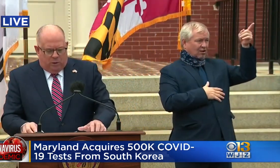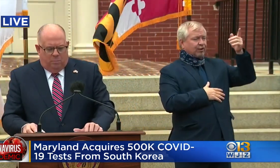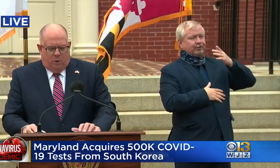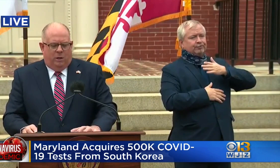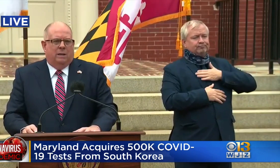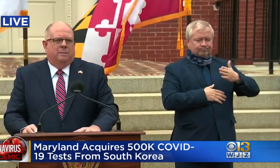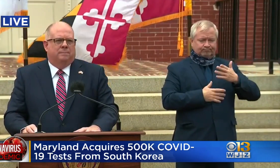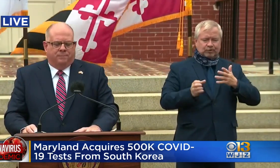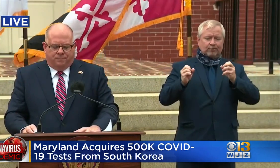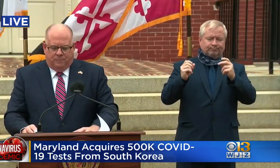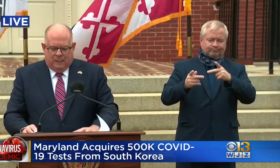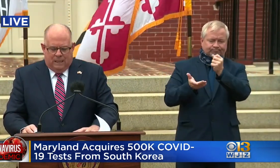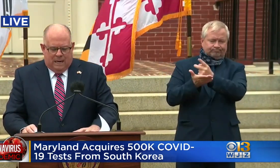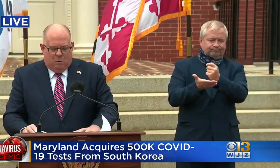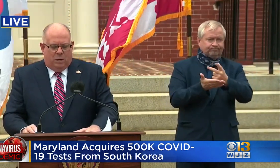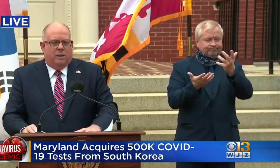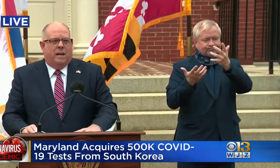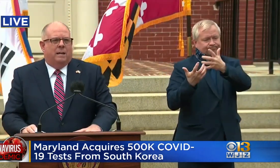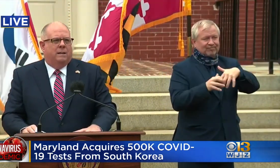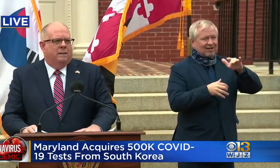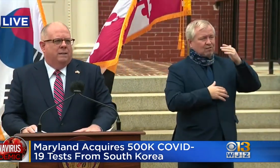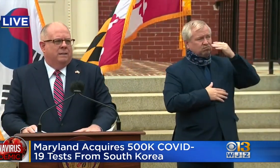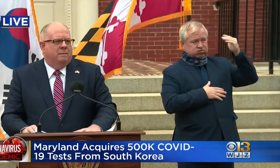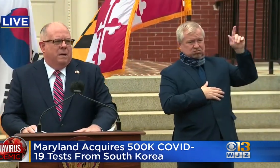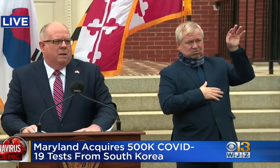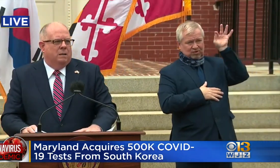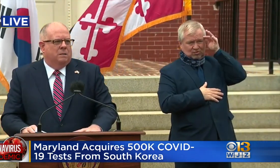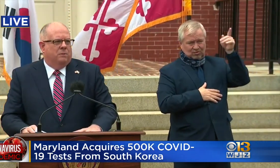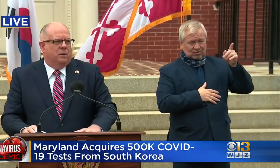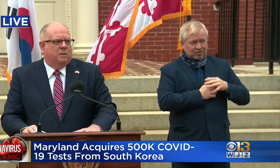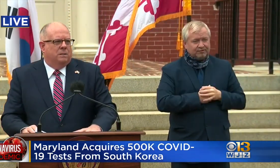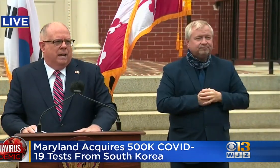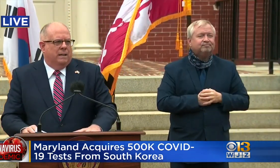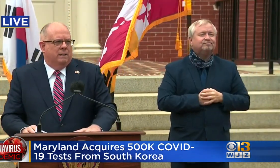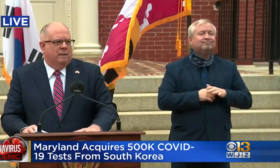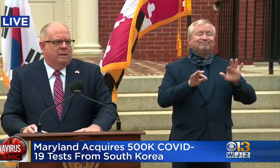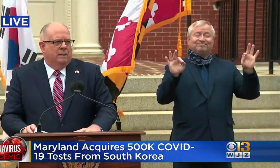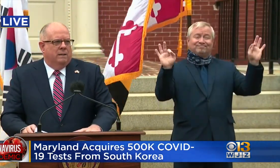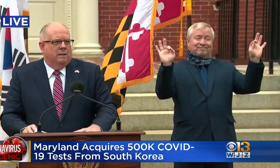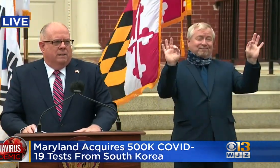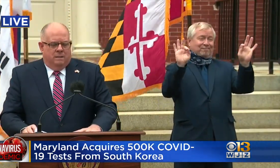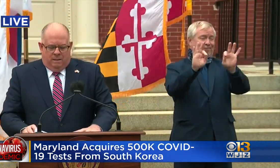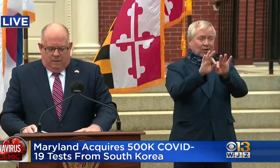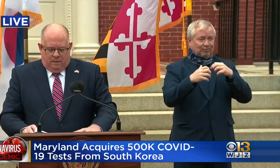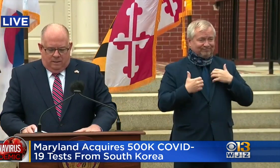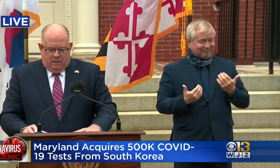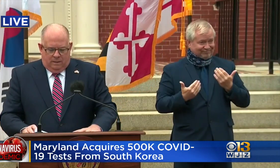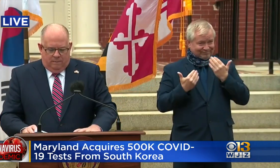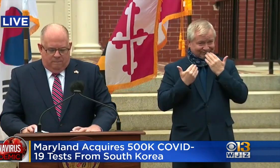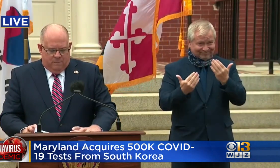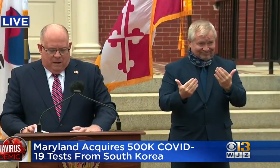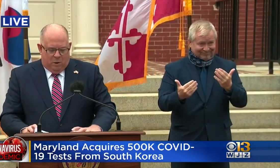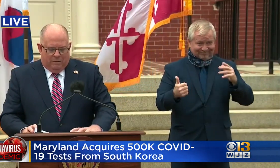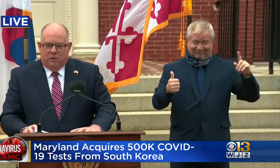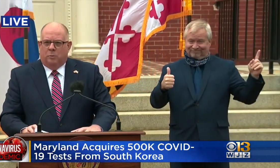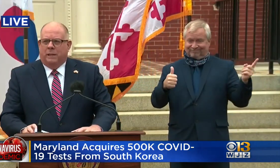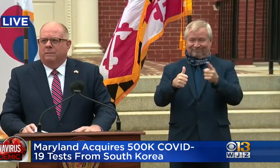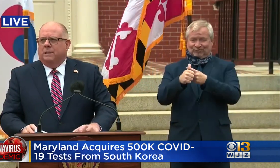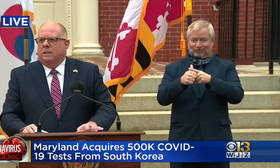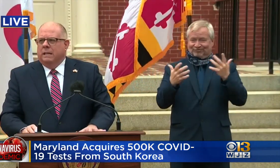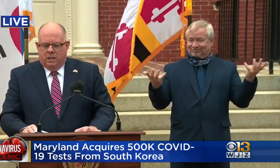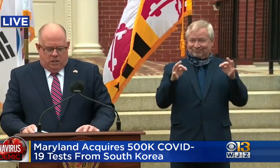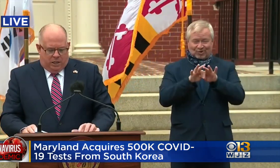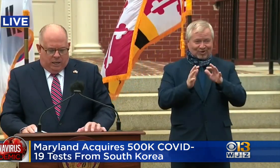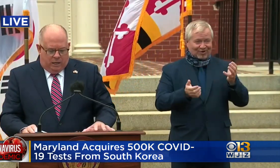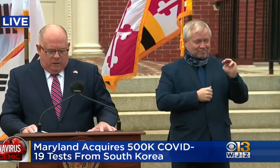But most importantly, I want to thank Maryland's first lady, my wife, Yumi.